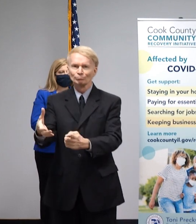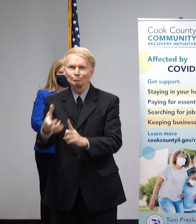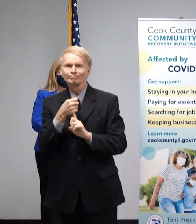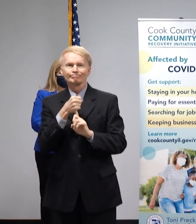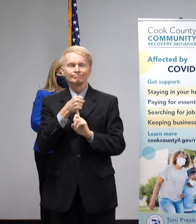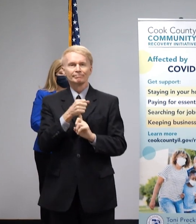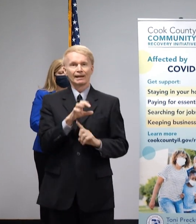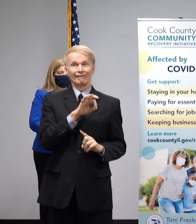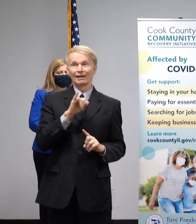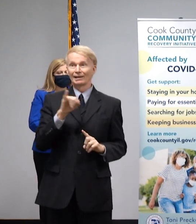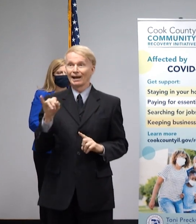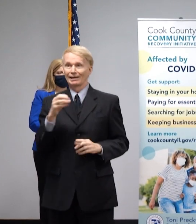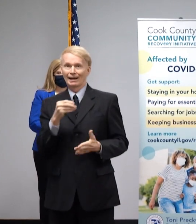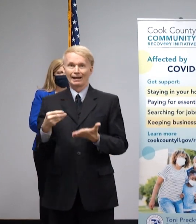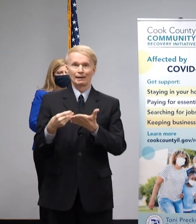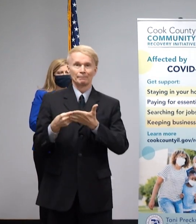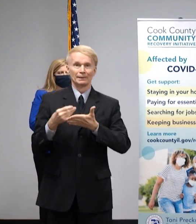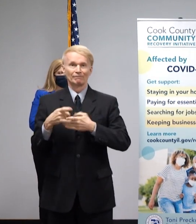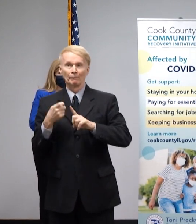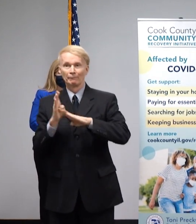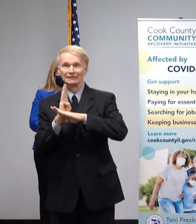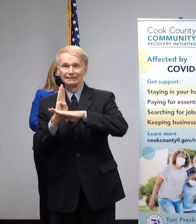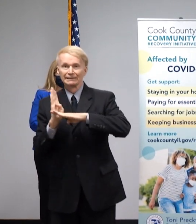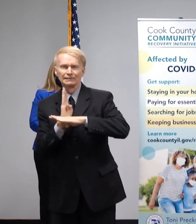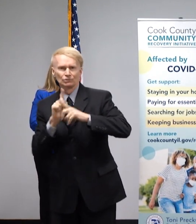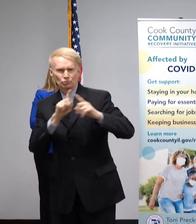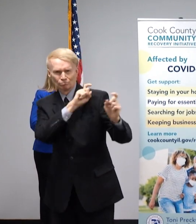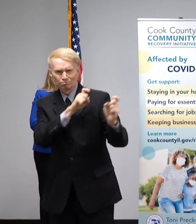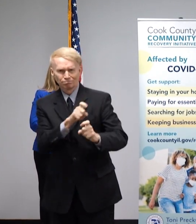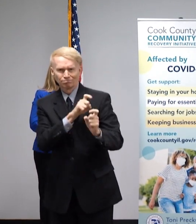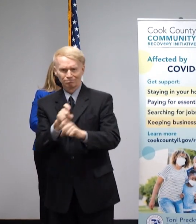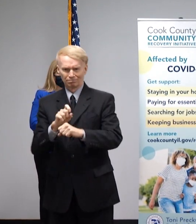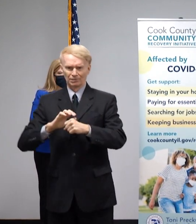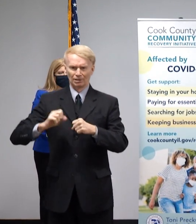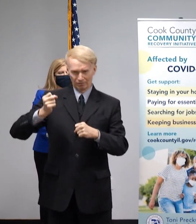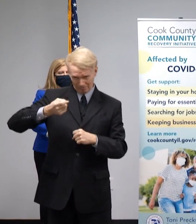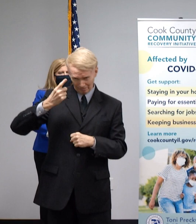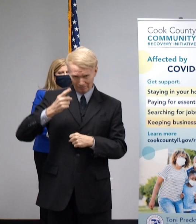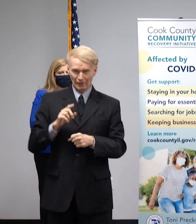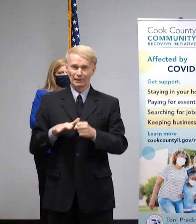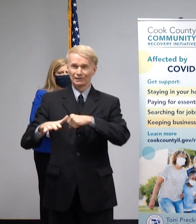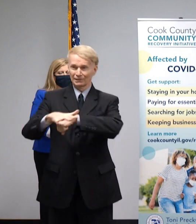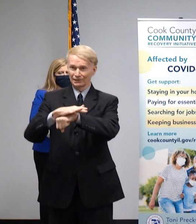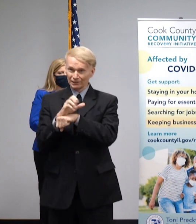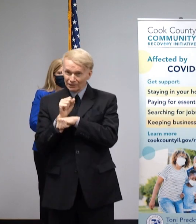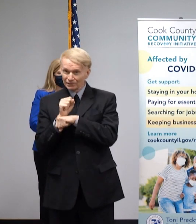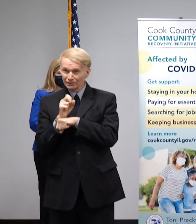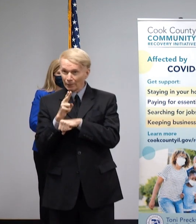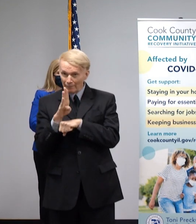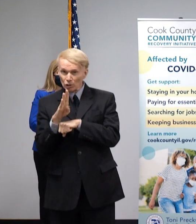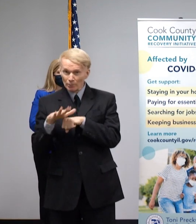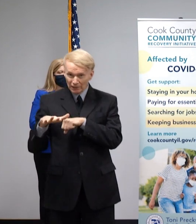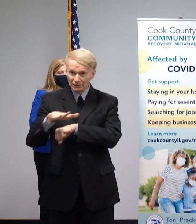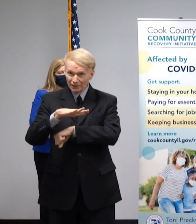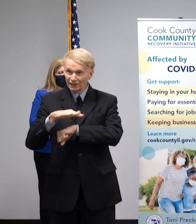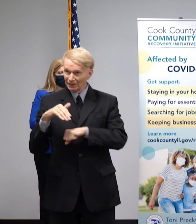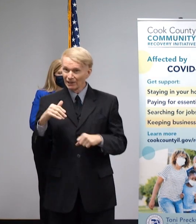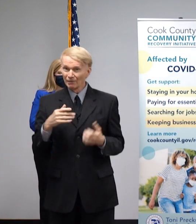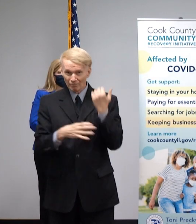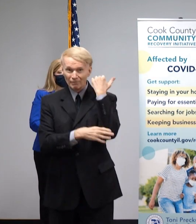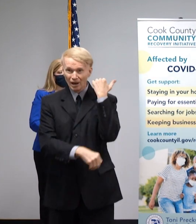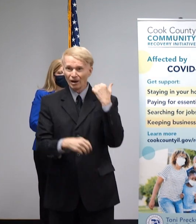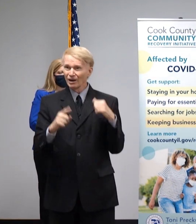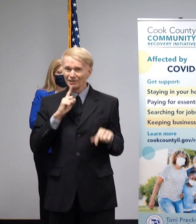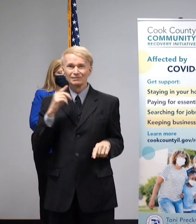us at FII to get involved and to realize that the suburbanization of poverty is real and that what people are experiencing in the in the